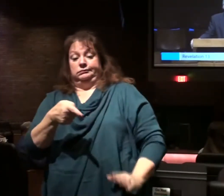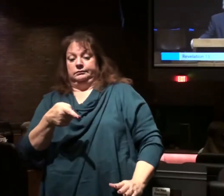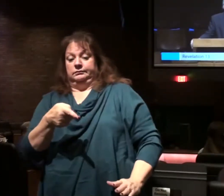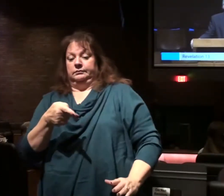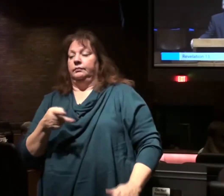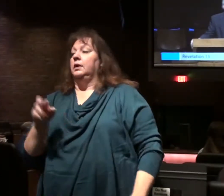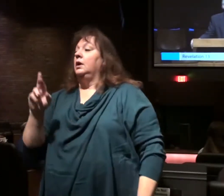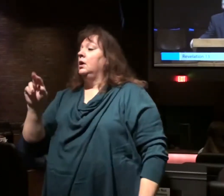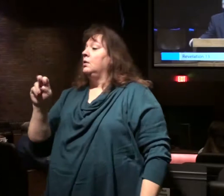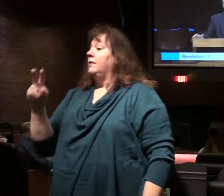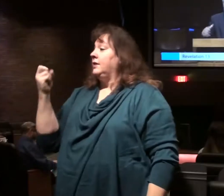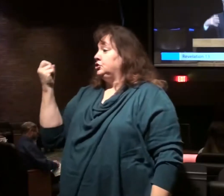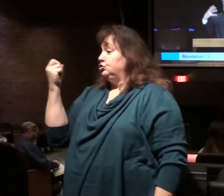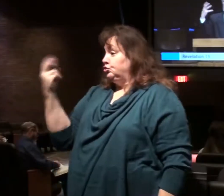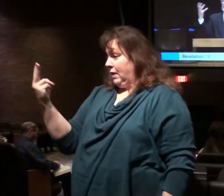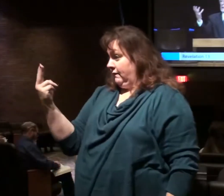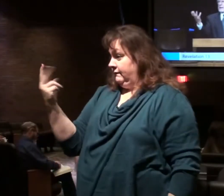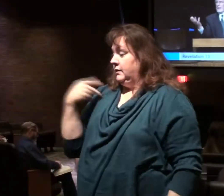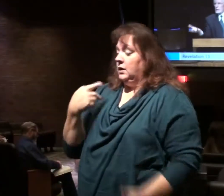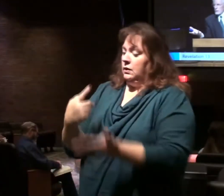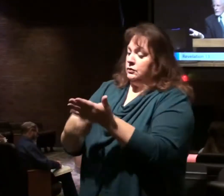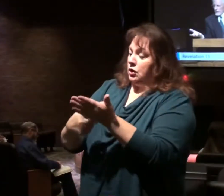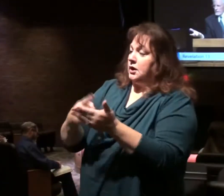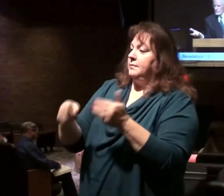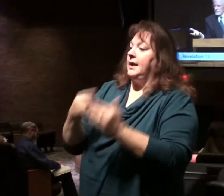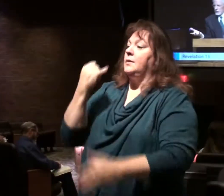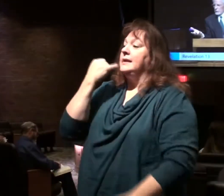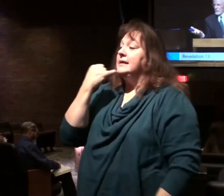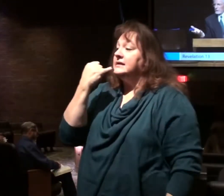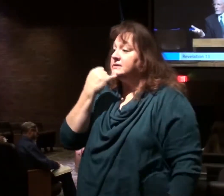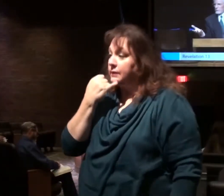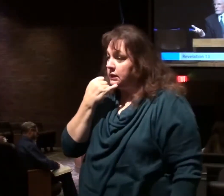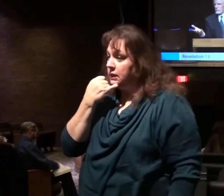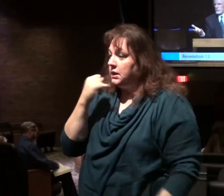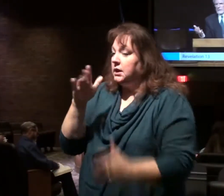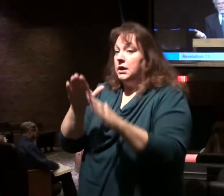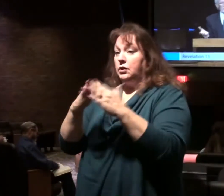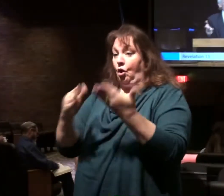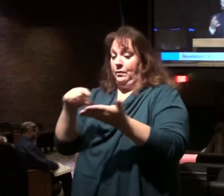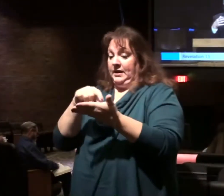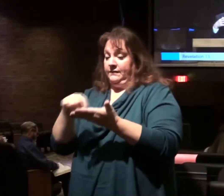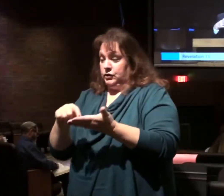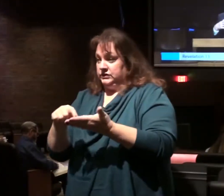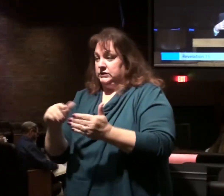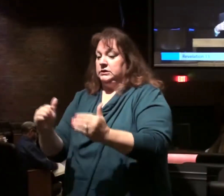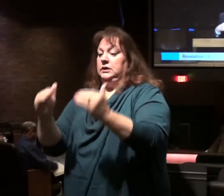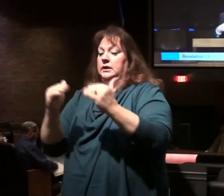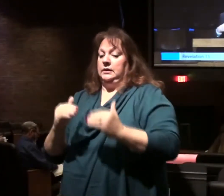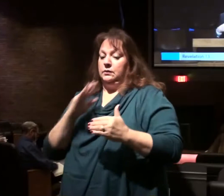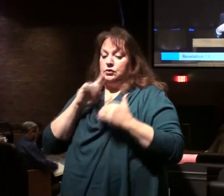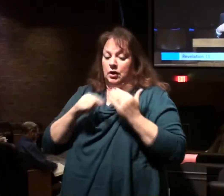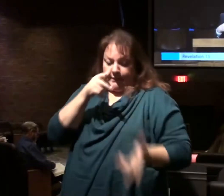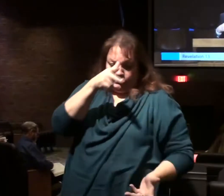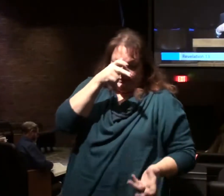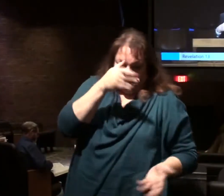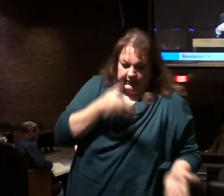12. We talk about Israel, the opening verses. Then we talk about the devil.